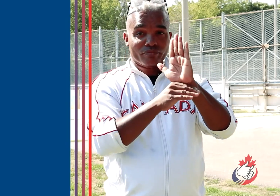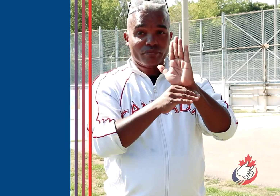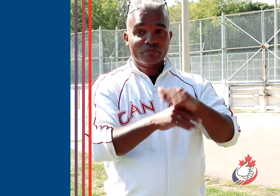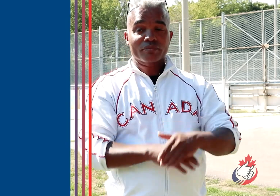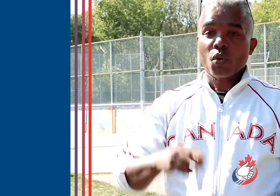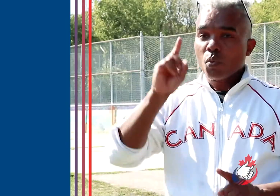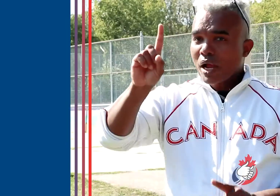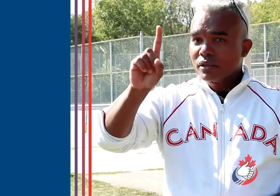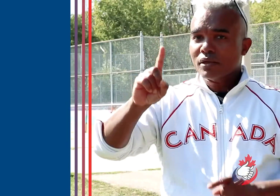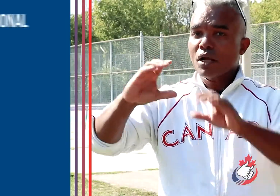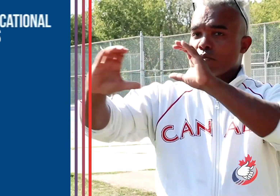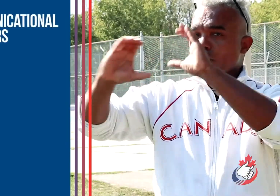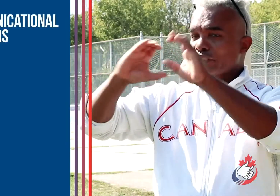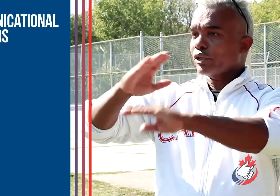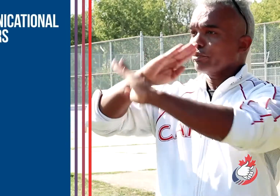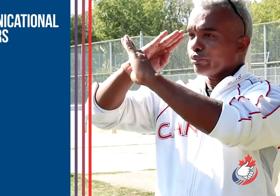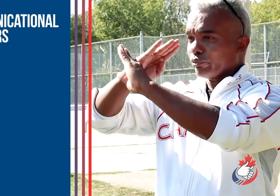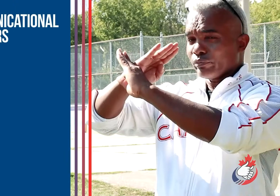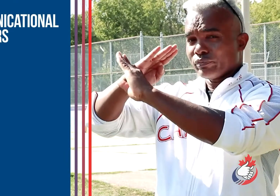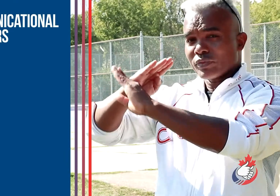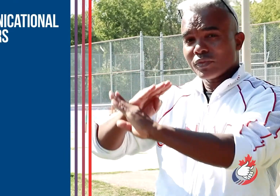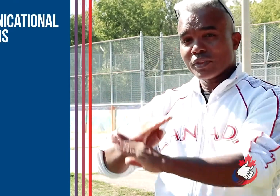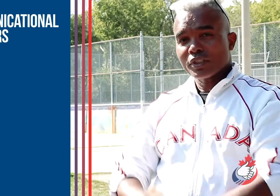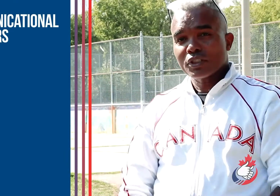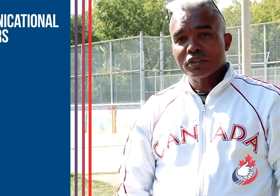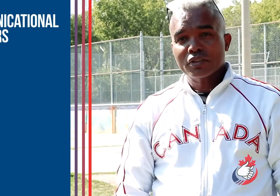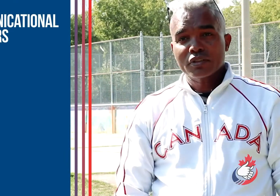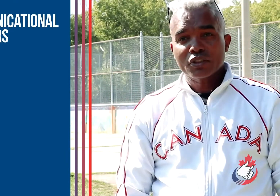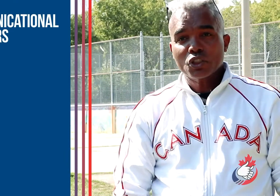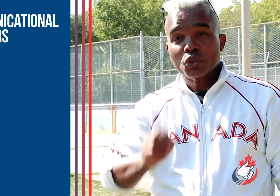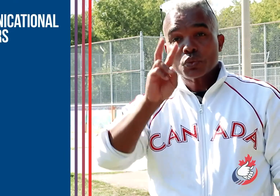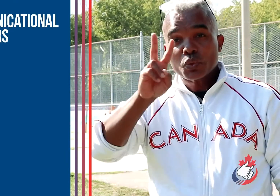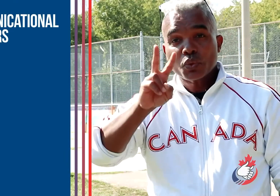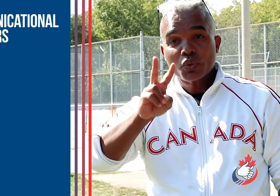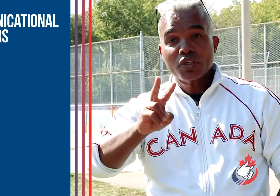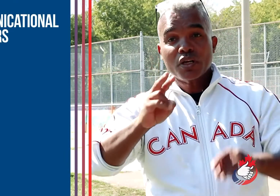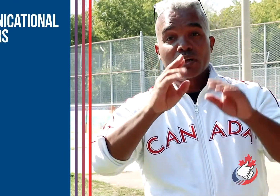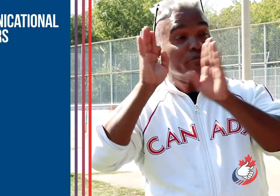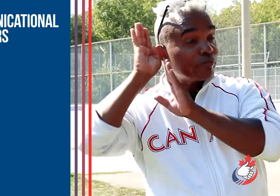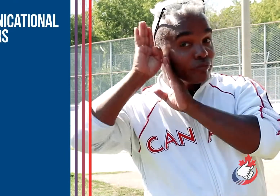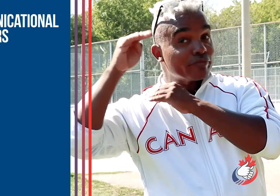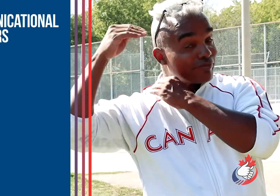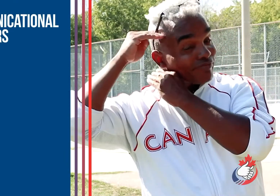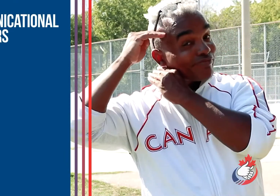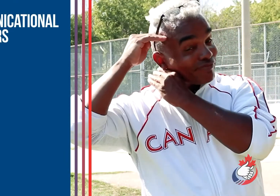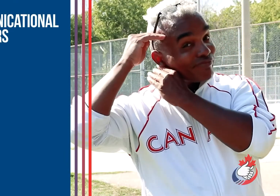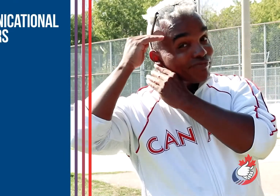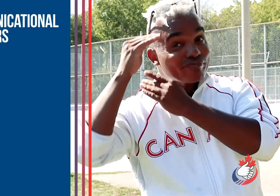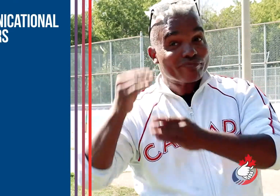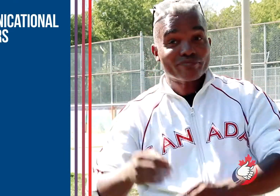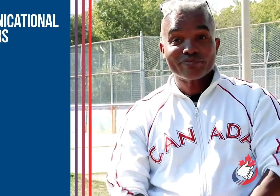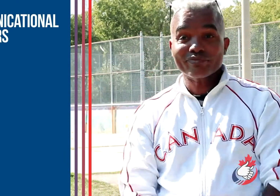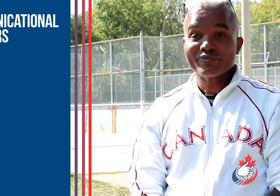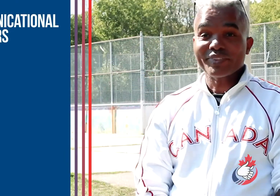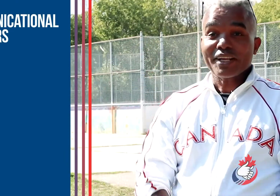1. Communicational barriers 2. Audism 3.